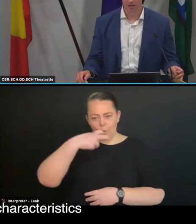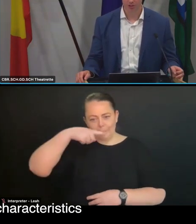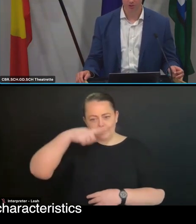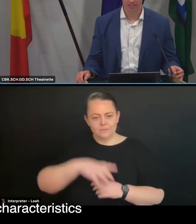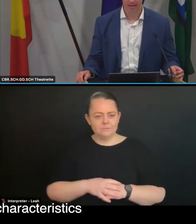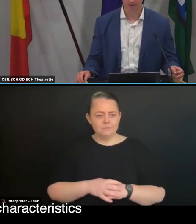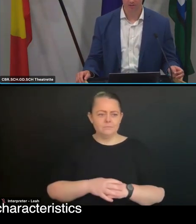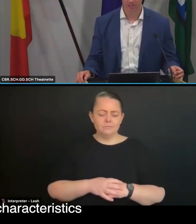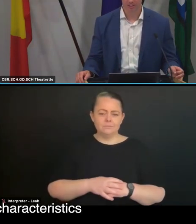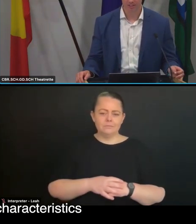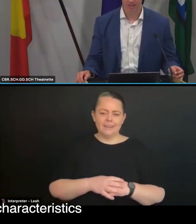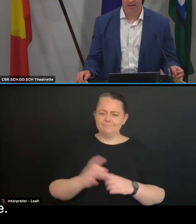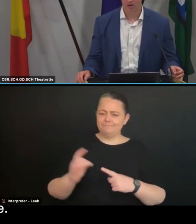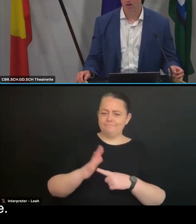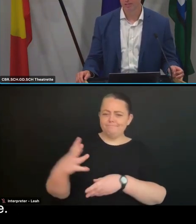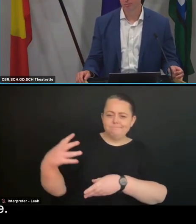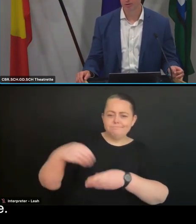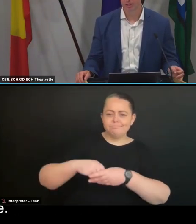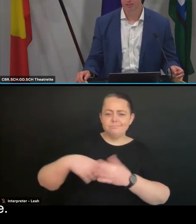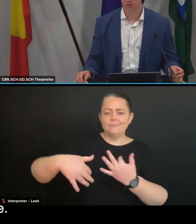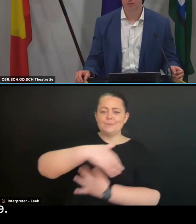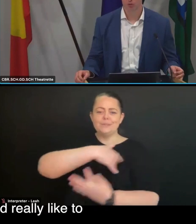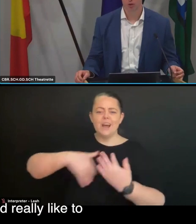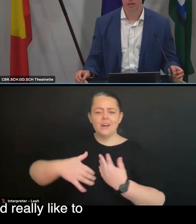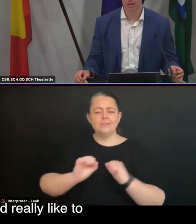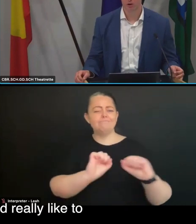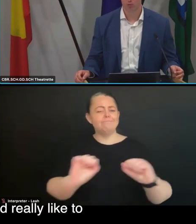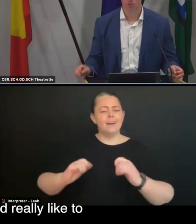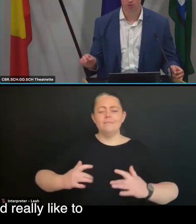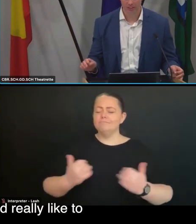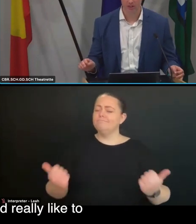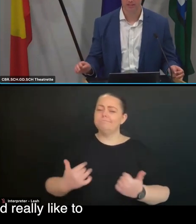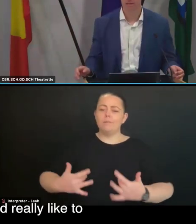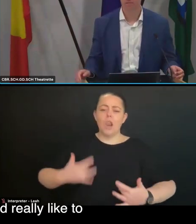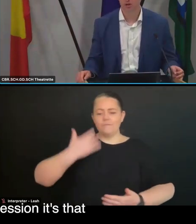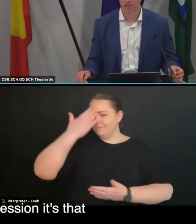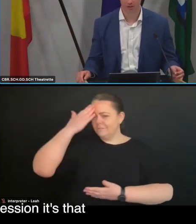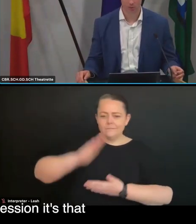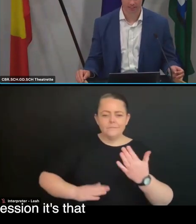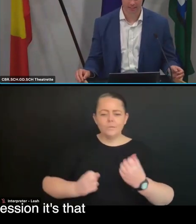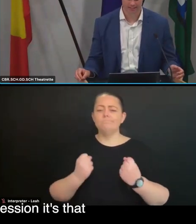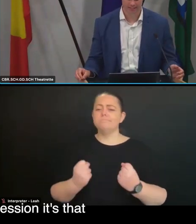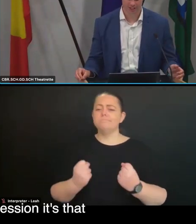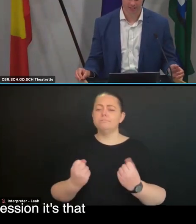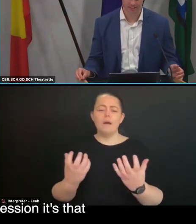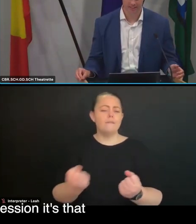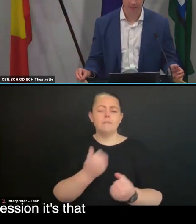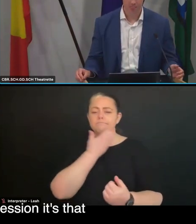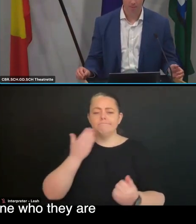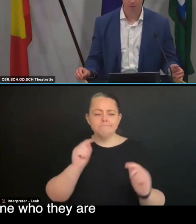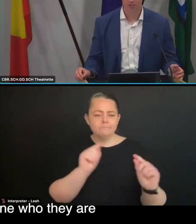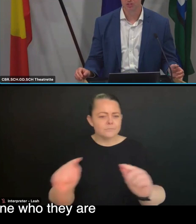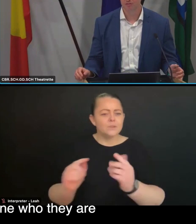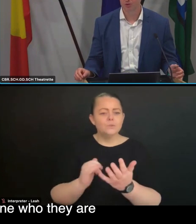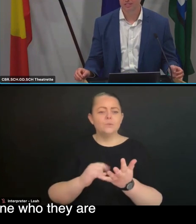rich and varied histories, characteristics and life experience. And so there's one key that I would really like to emphasise following this next session. It's